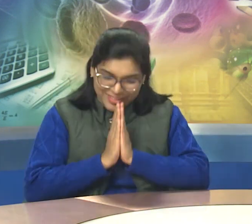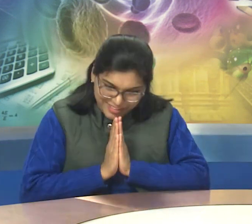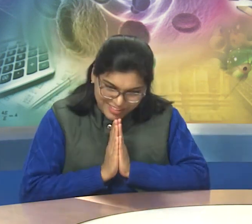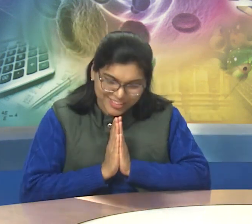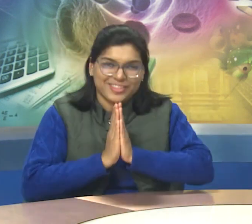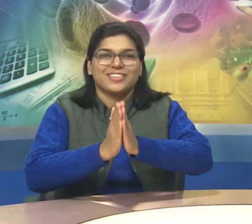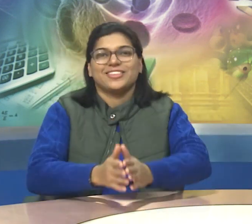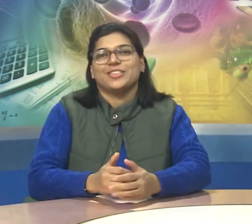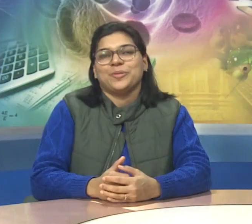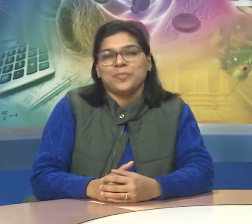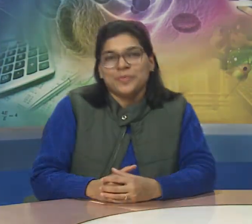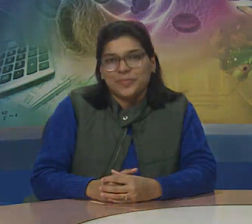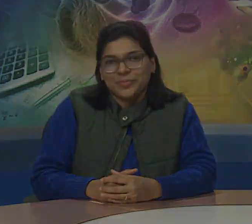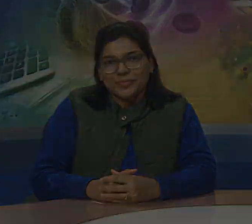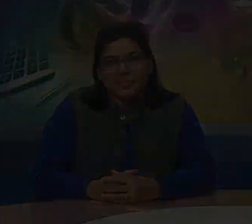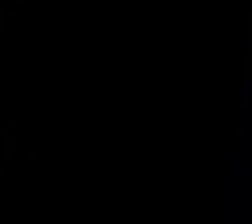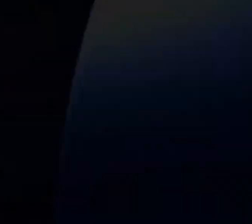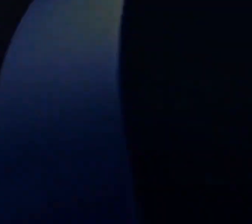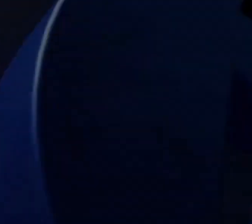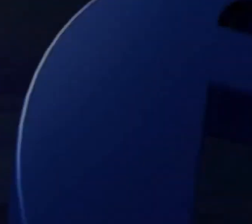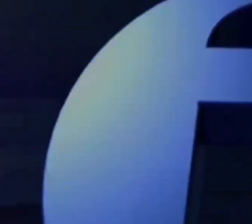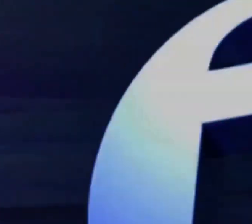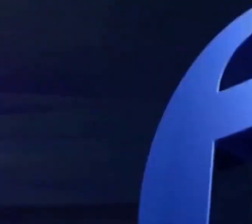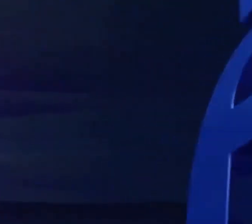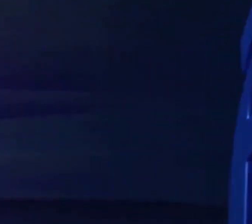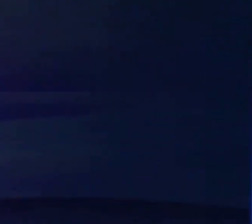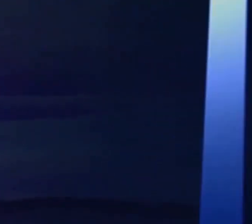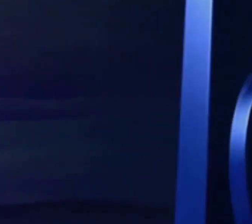much. Namaste. Thank you. Thank you.